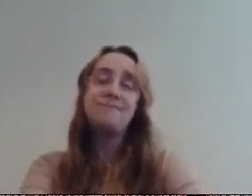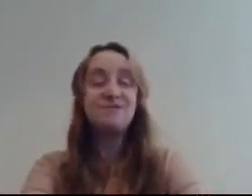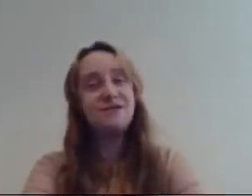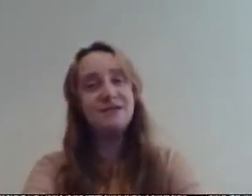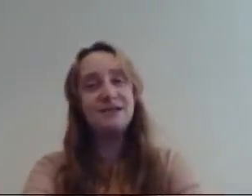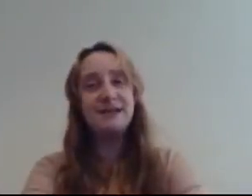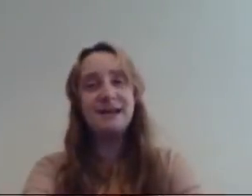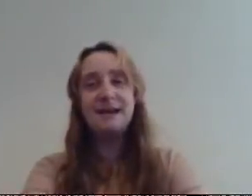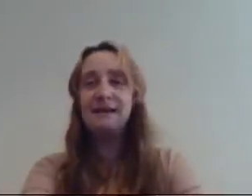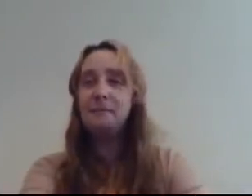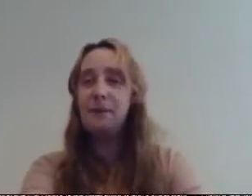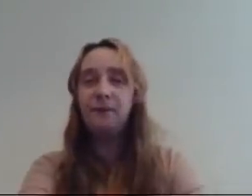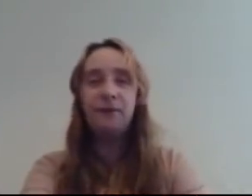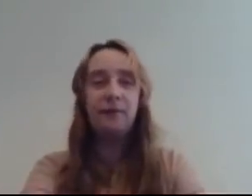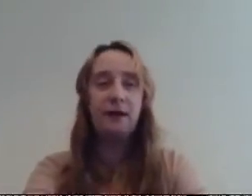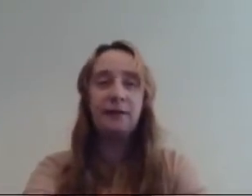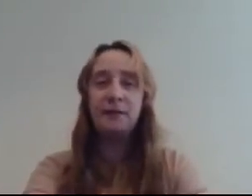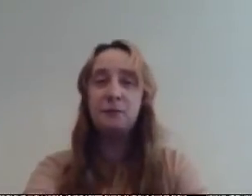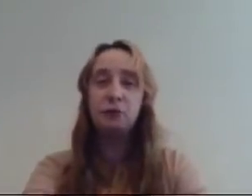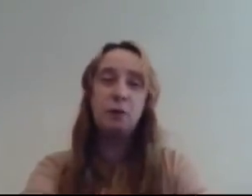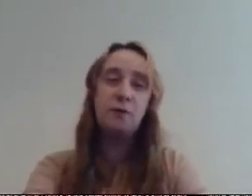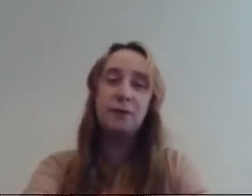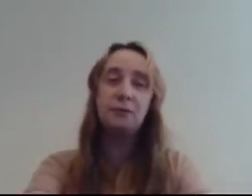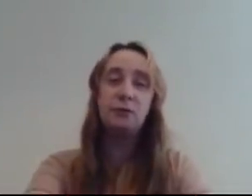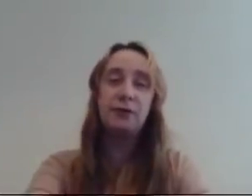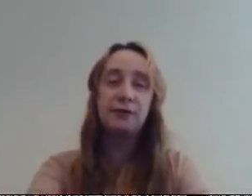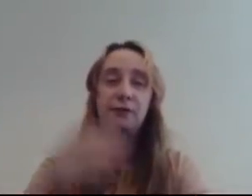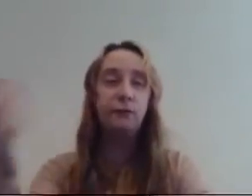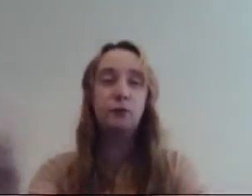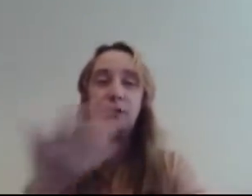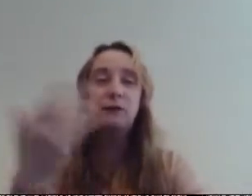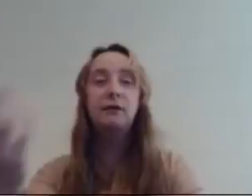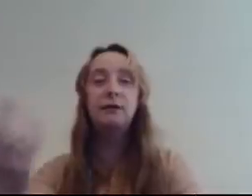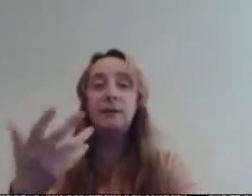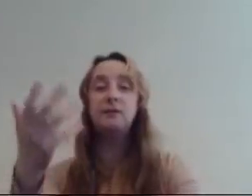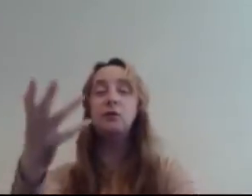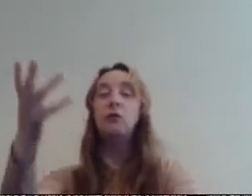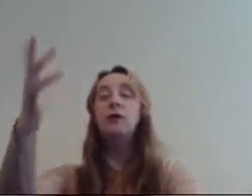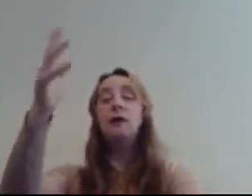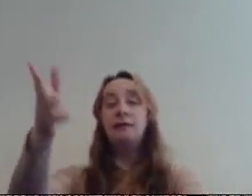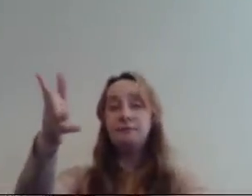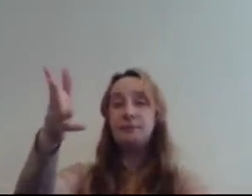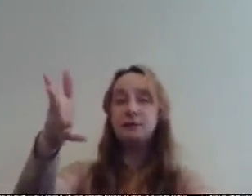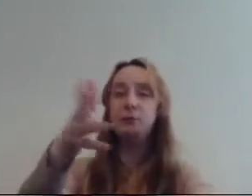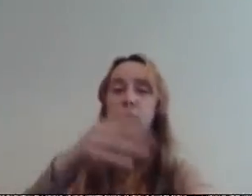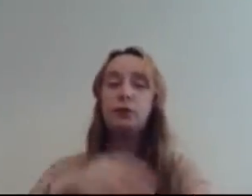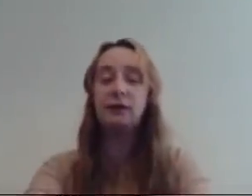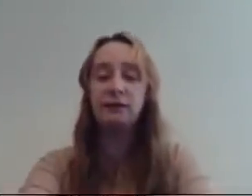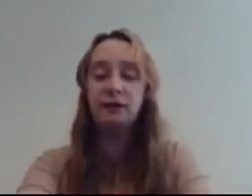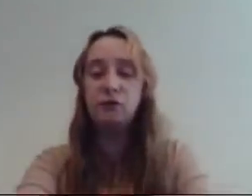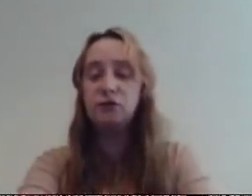but yeah that'd be from either episode 12 or episode 13 or 14 depends how long this match from Victoria continues